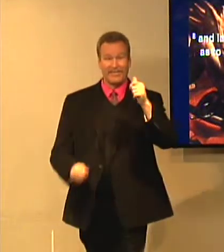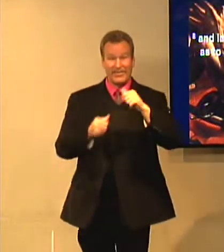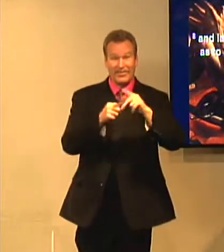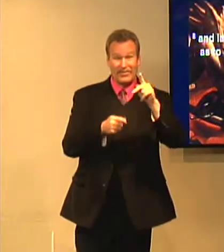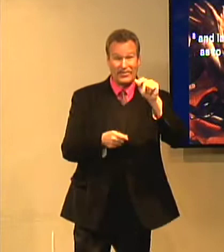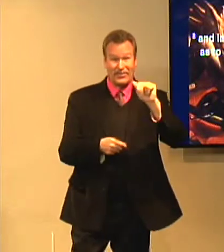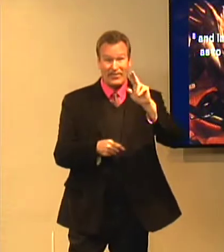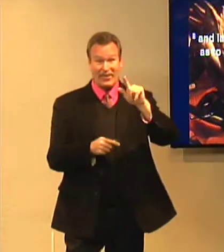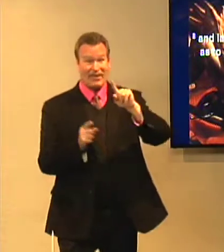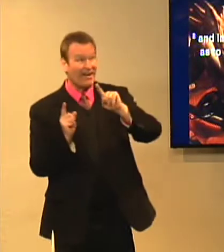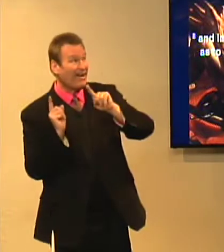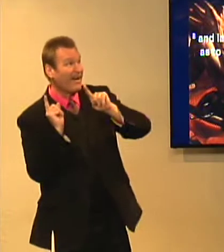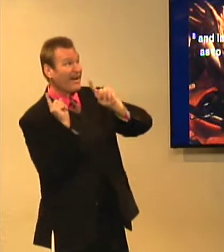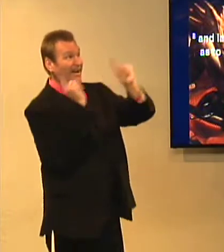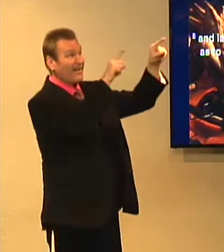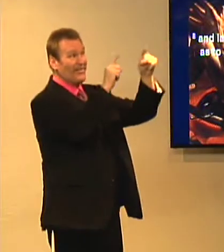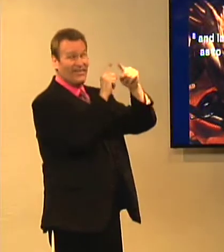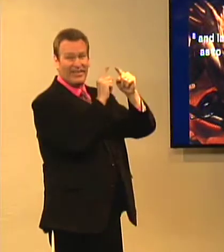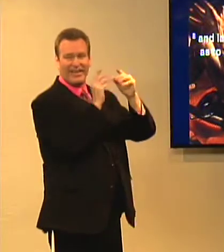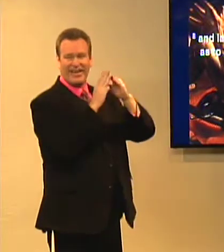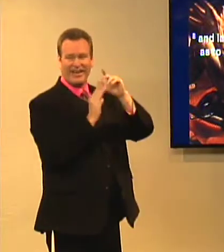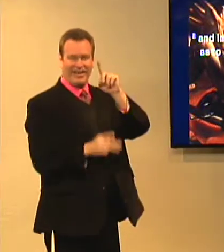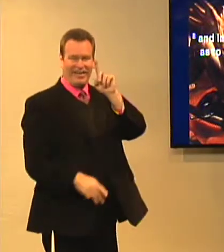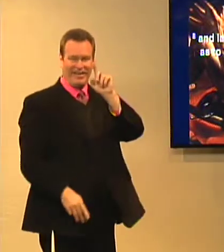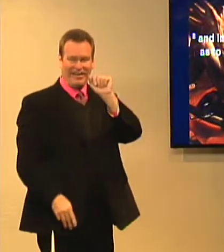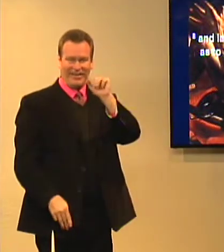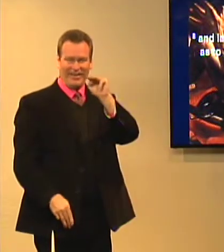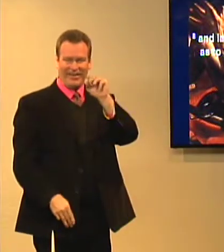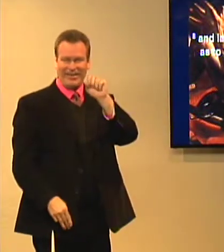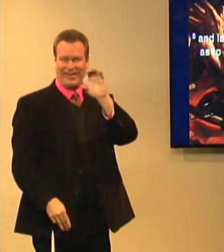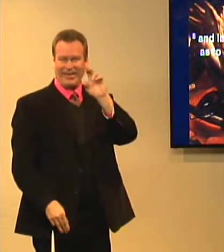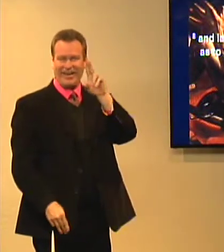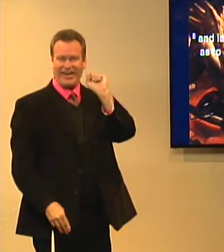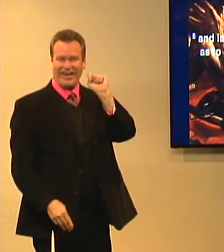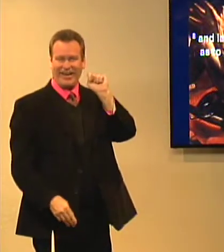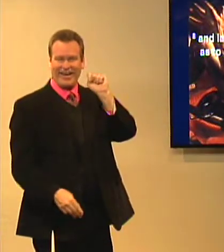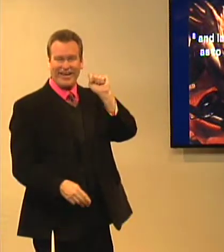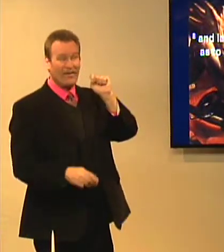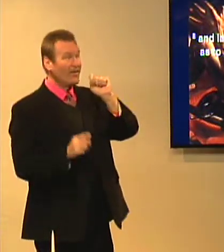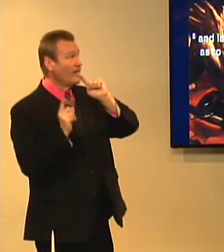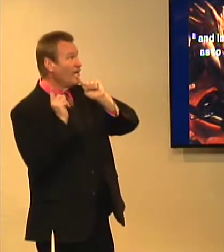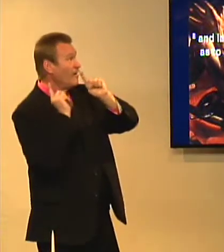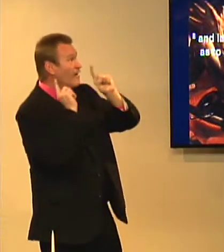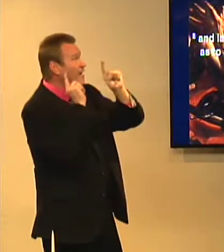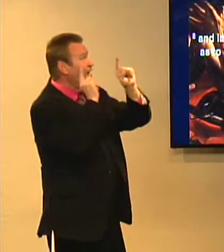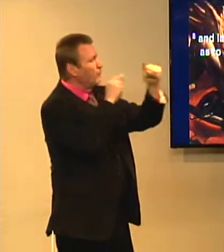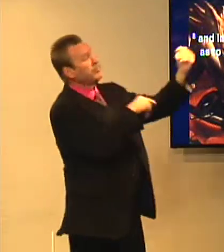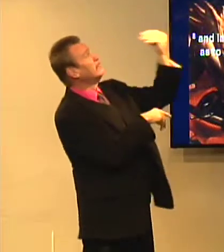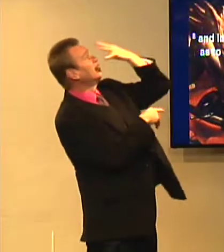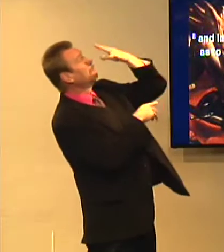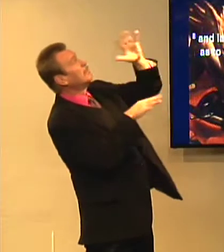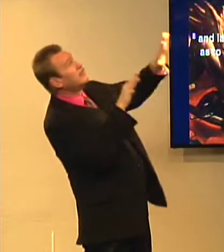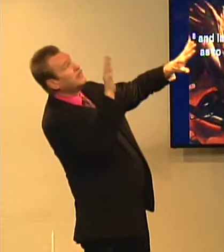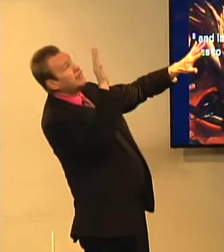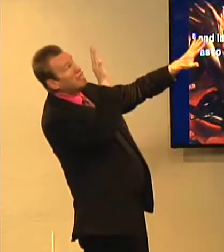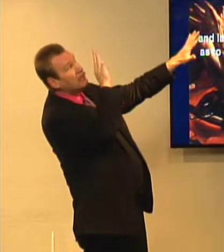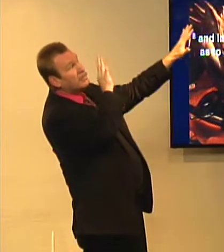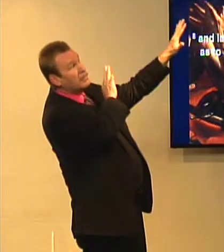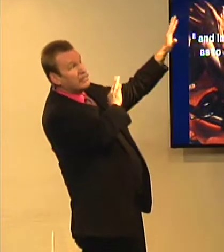to Paul, he appeared to Paul, and he had gone to Damascus. And this is